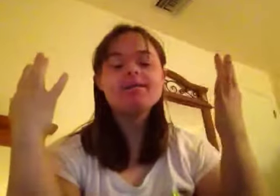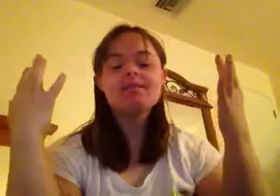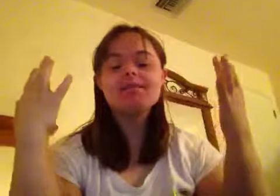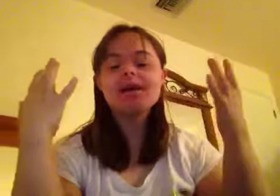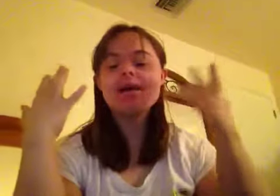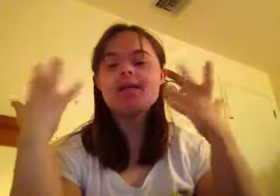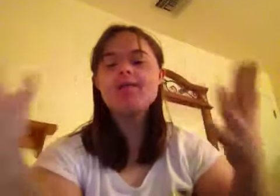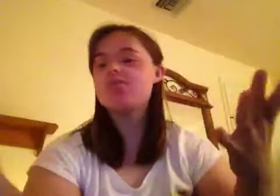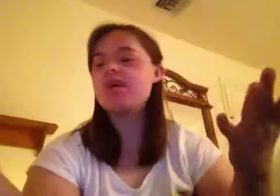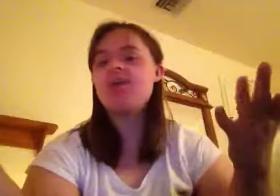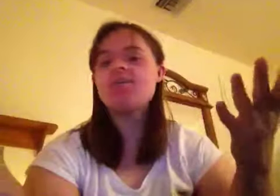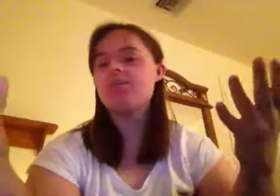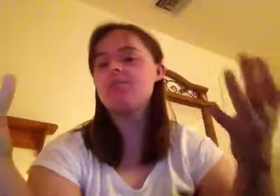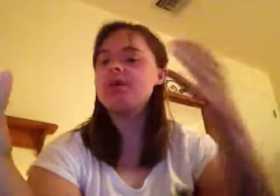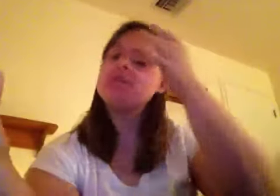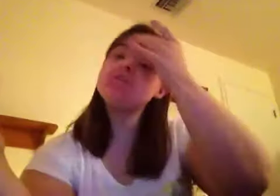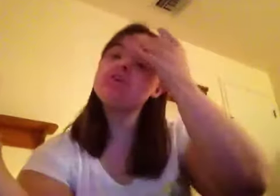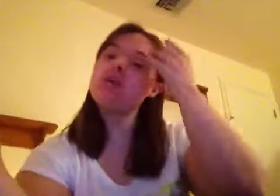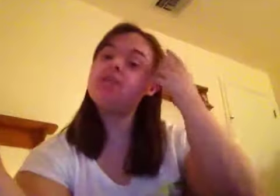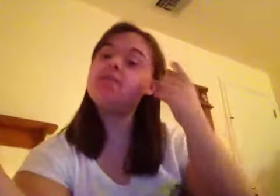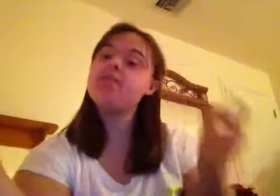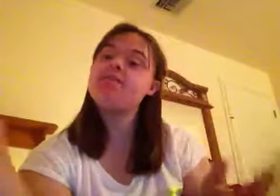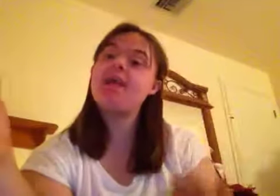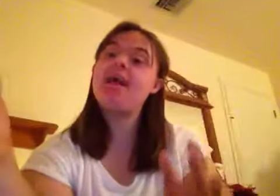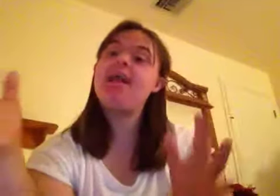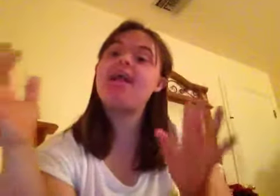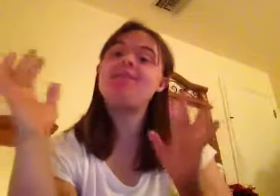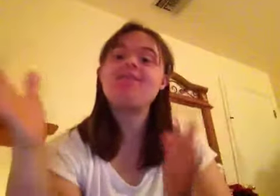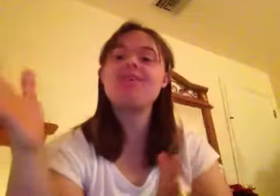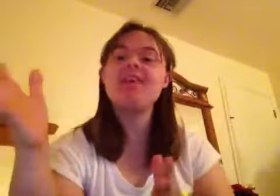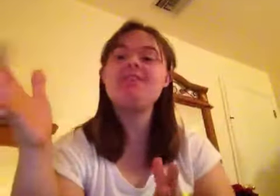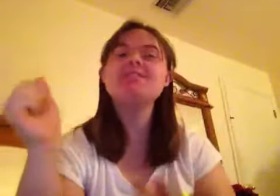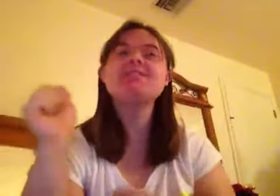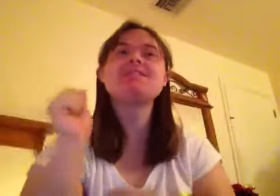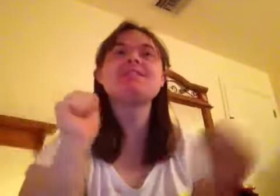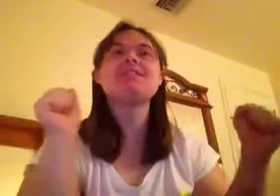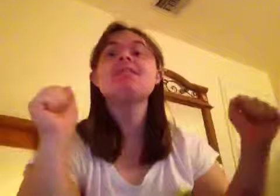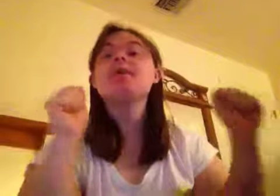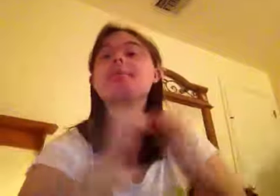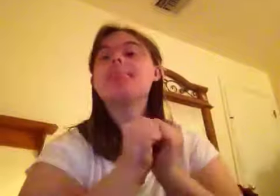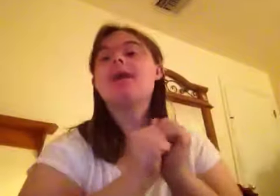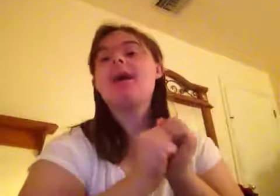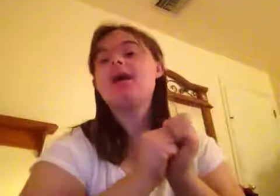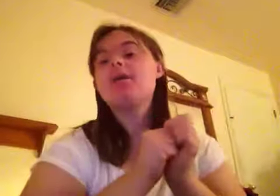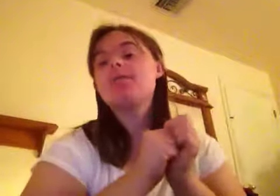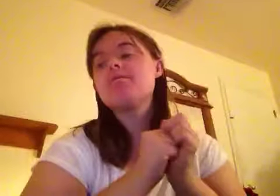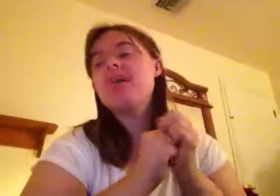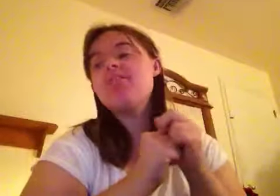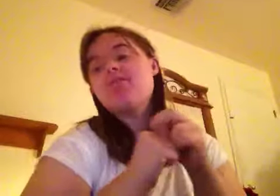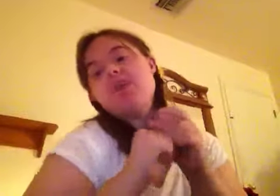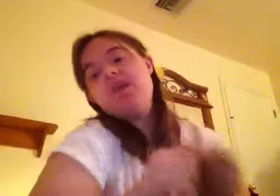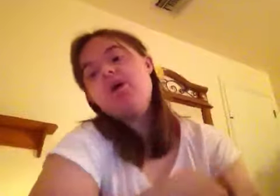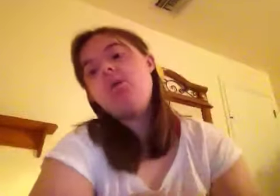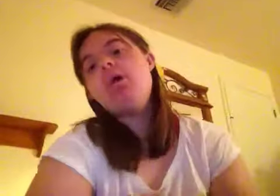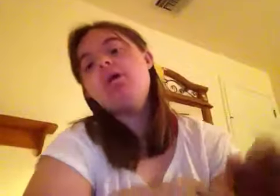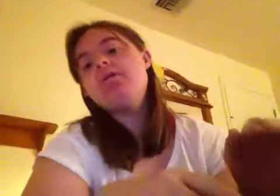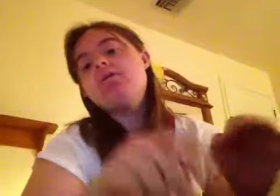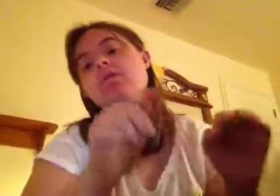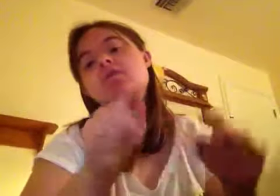I love your channel so much and I love you and I love your videos my favorite video of your